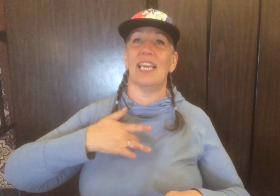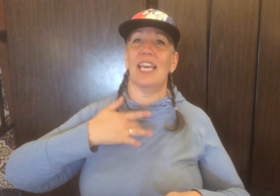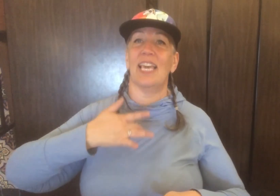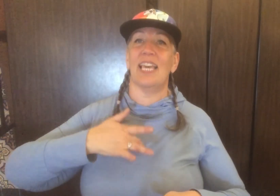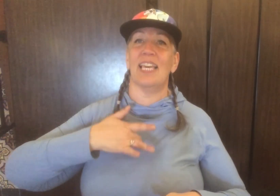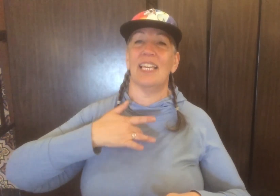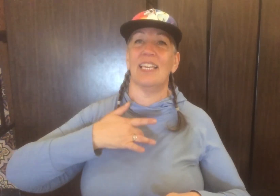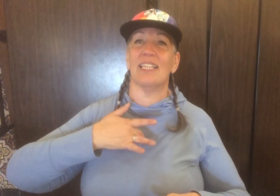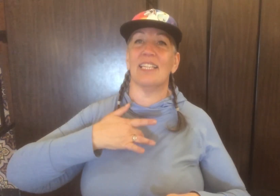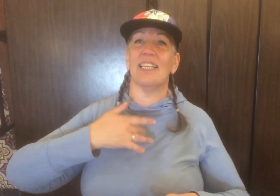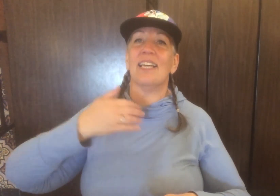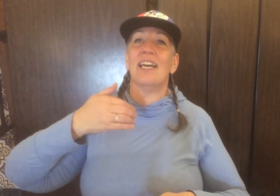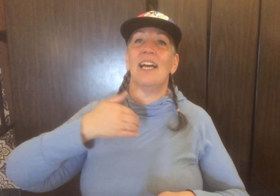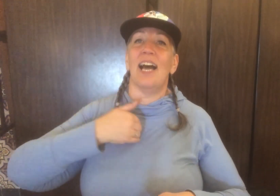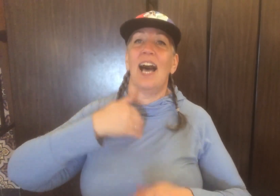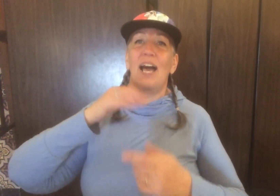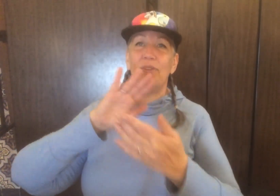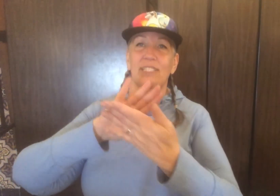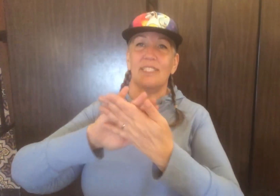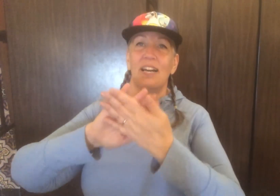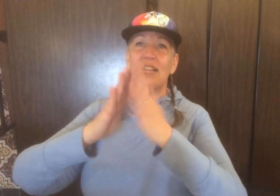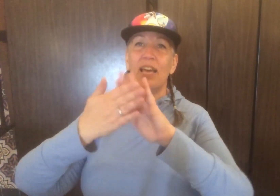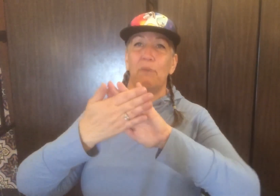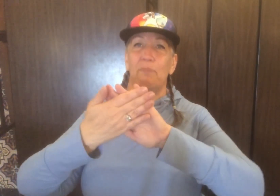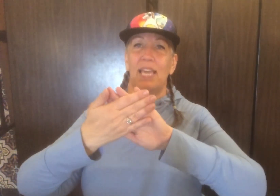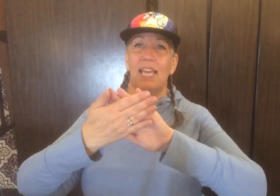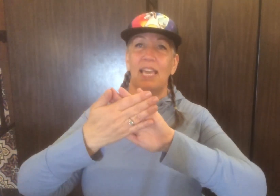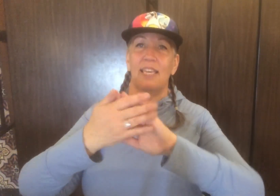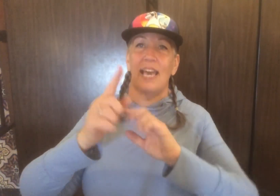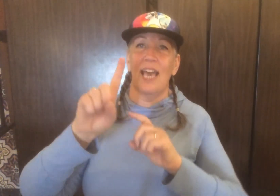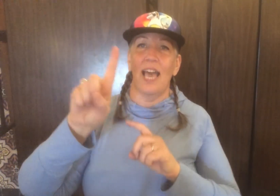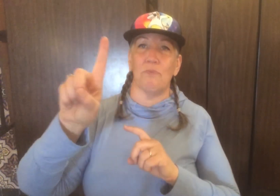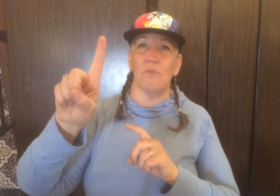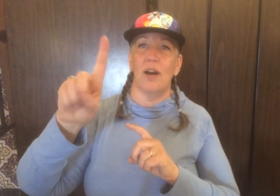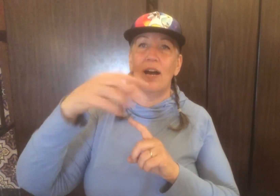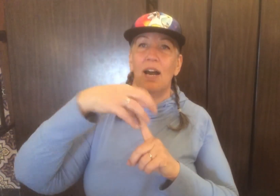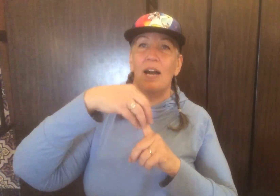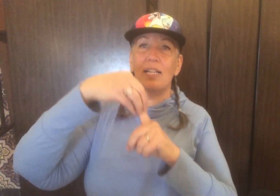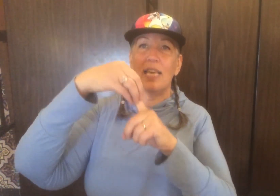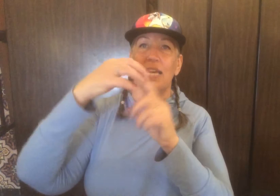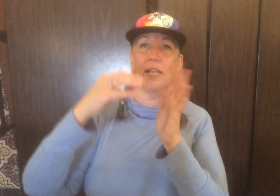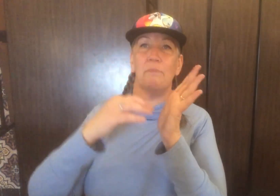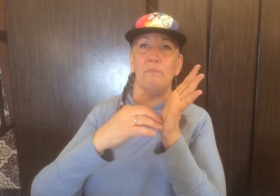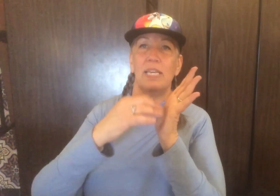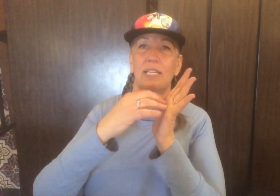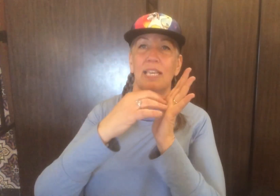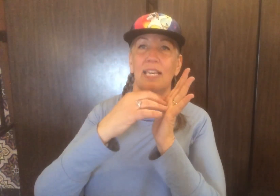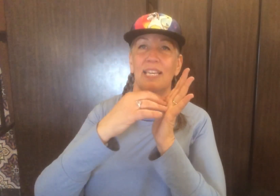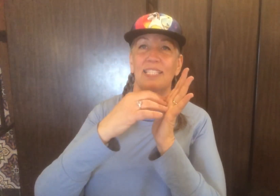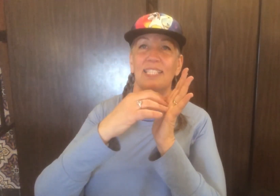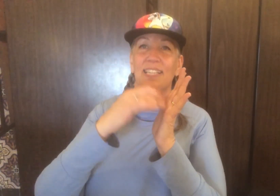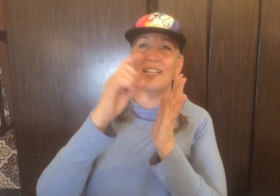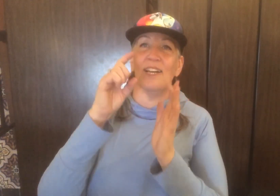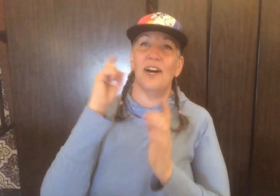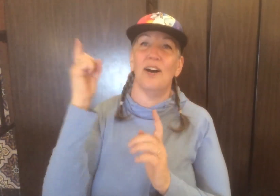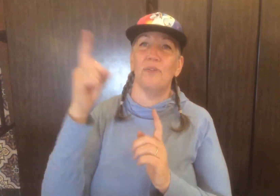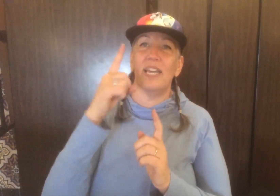I was gonna be that one in a million Always